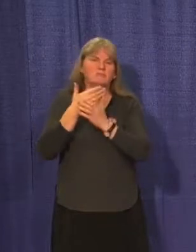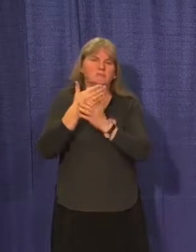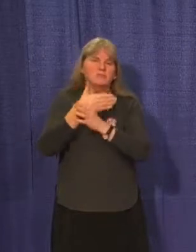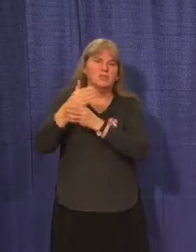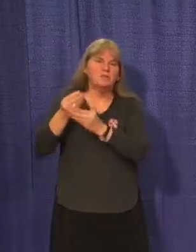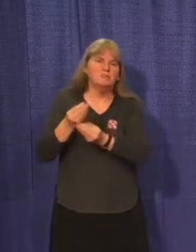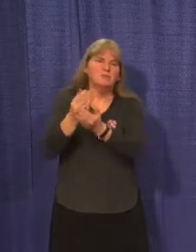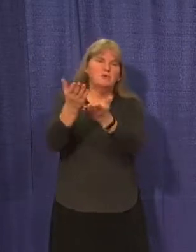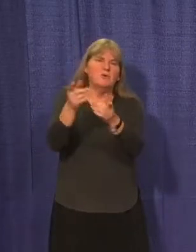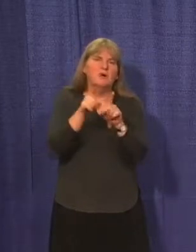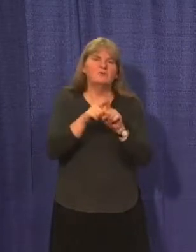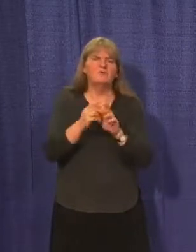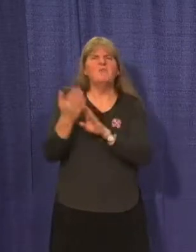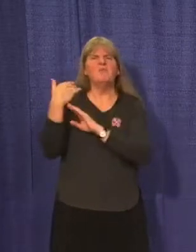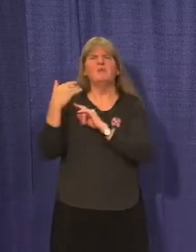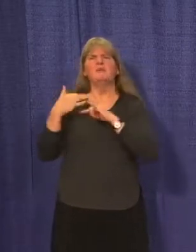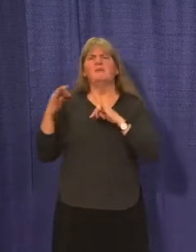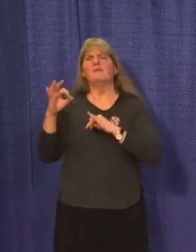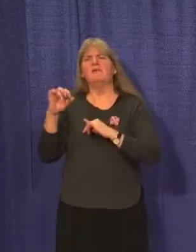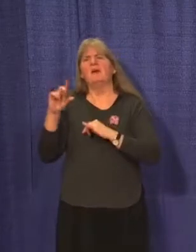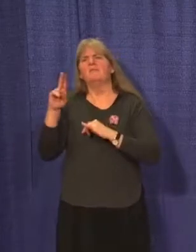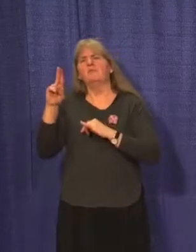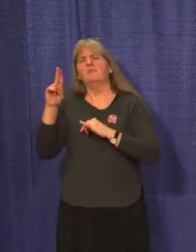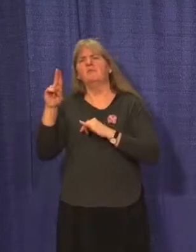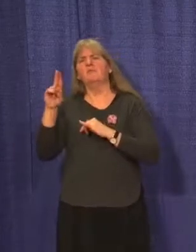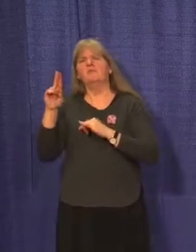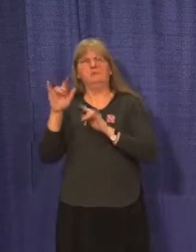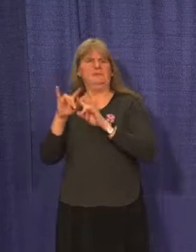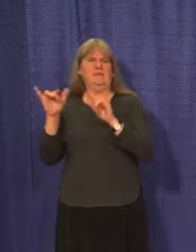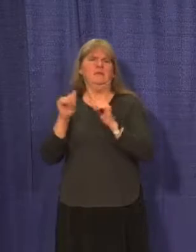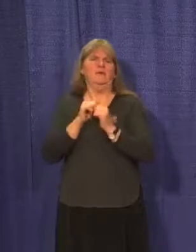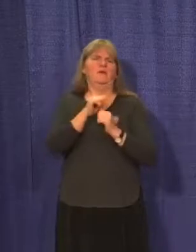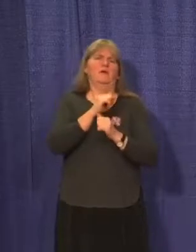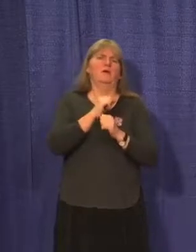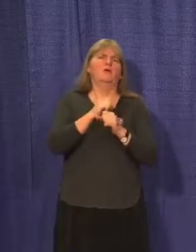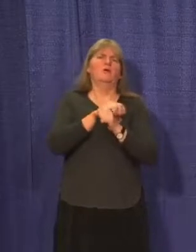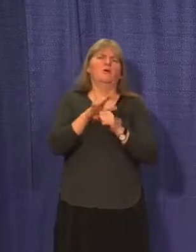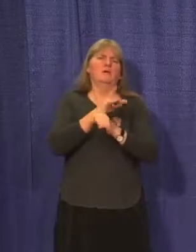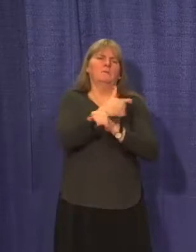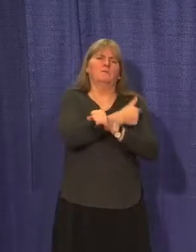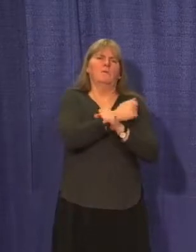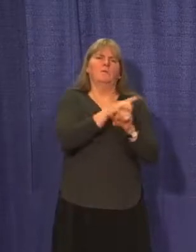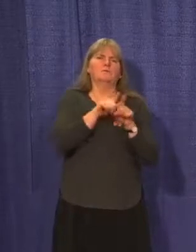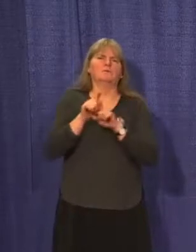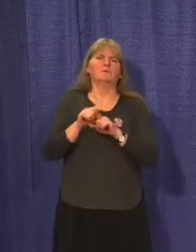for the influenza immunization. Thank you. Follow-up question, Hayley?